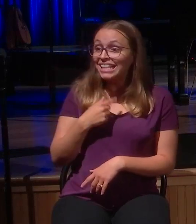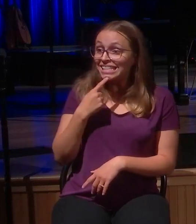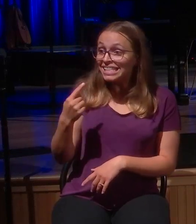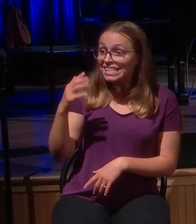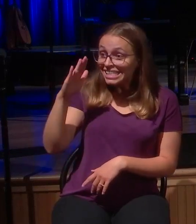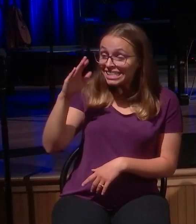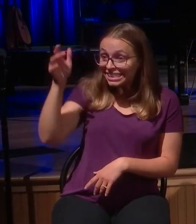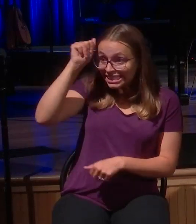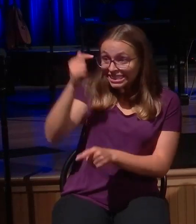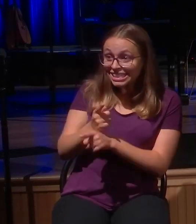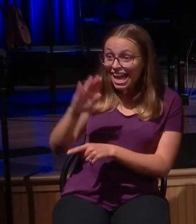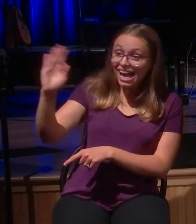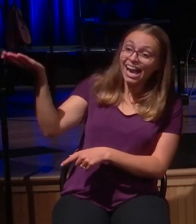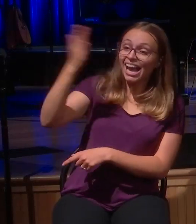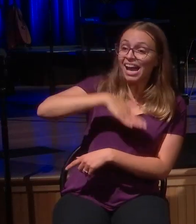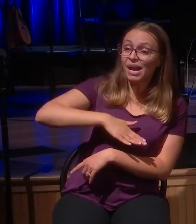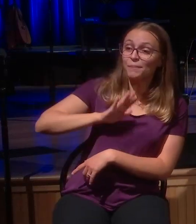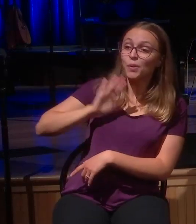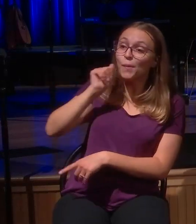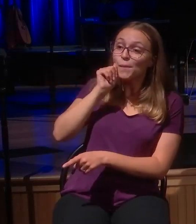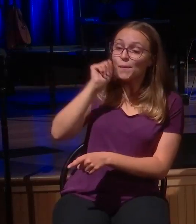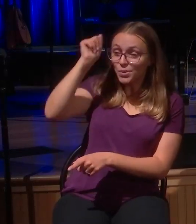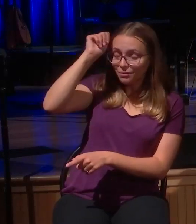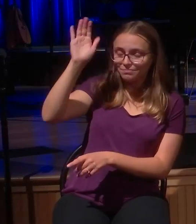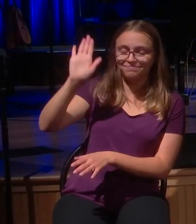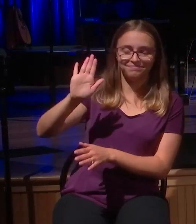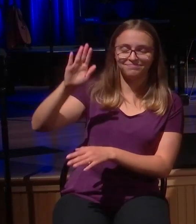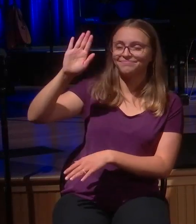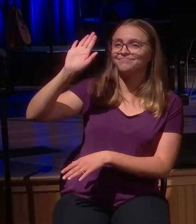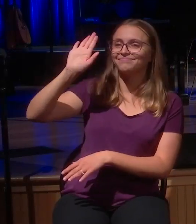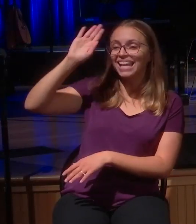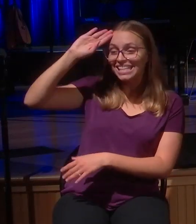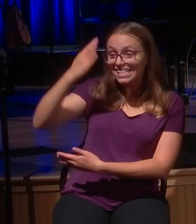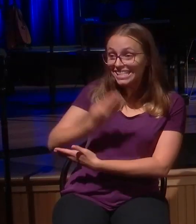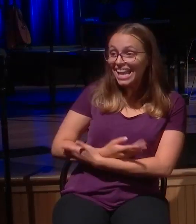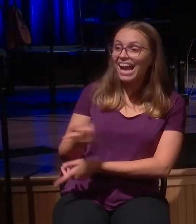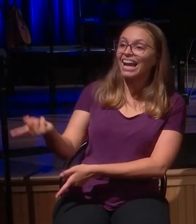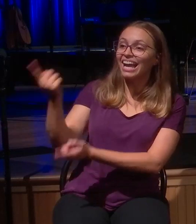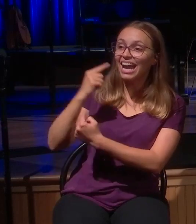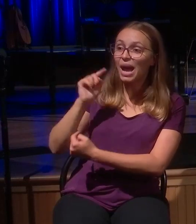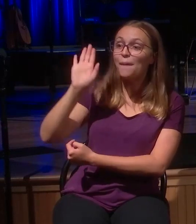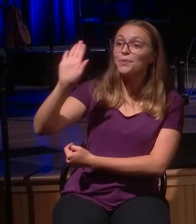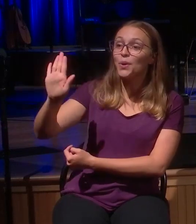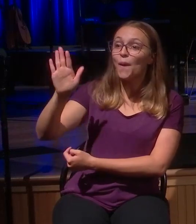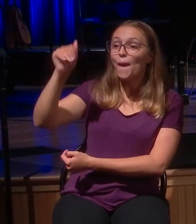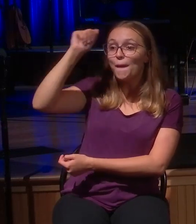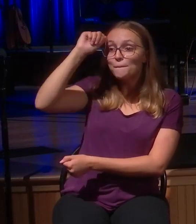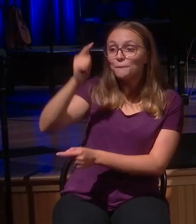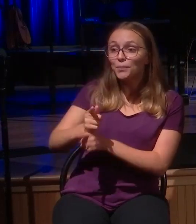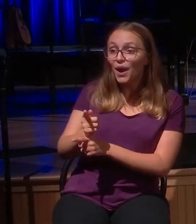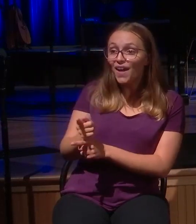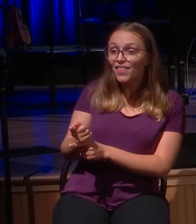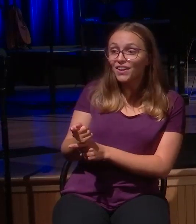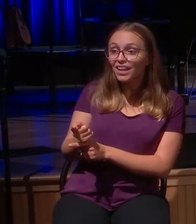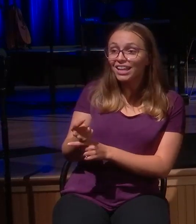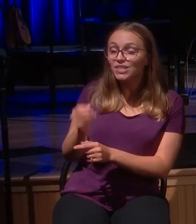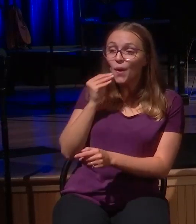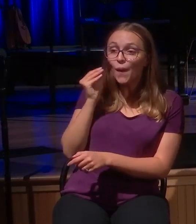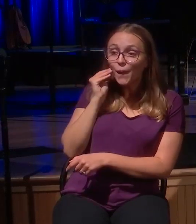Please, your brother's home. But he answered his father. New Hope. It's at this moment that Jesus is now